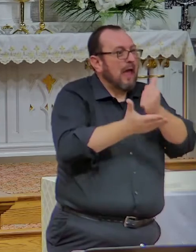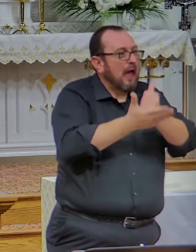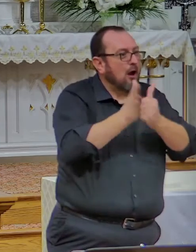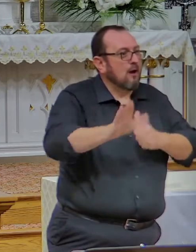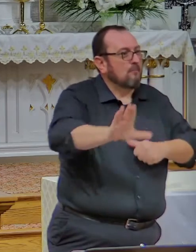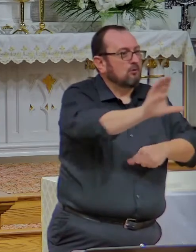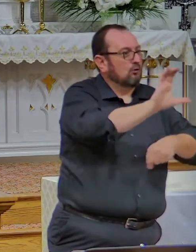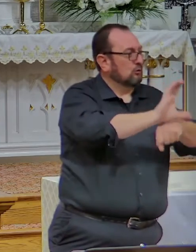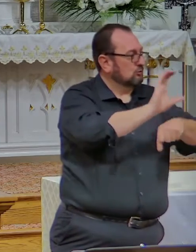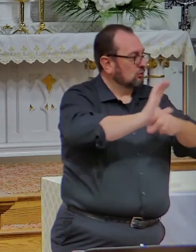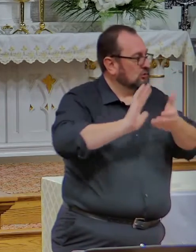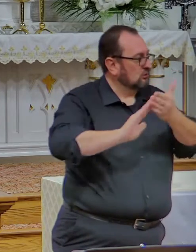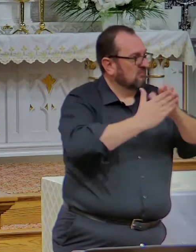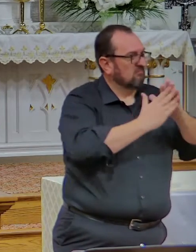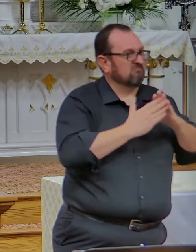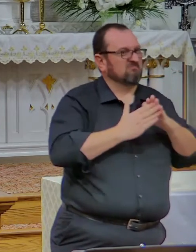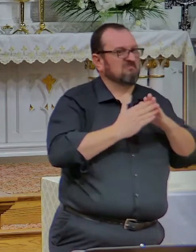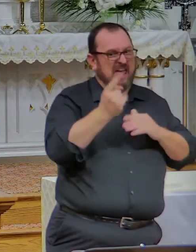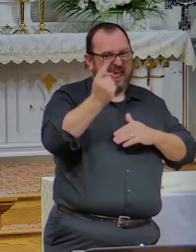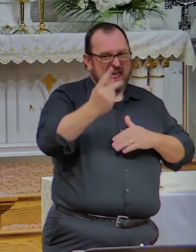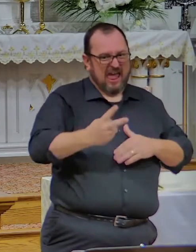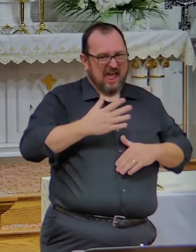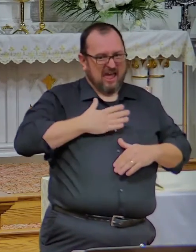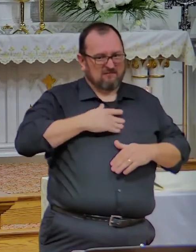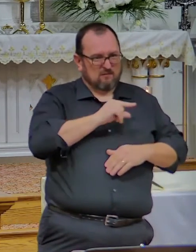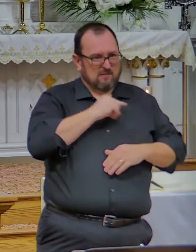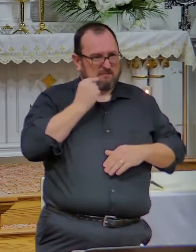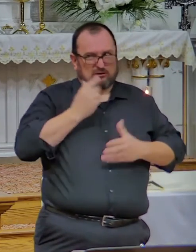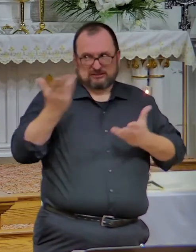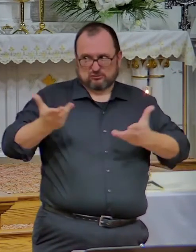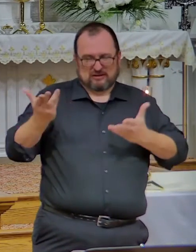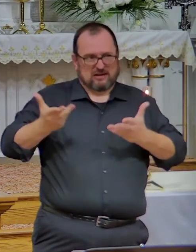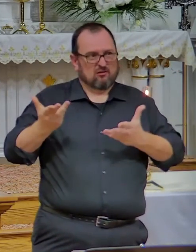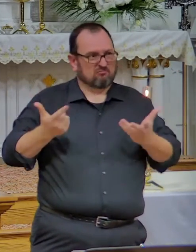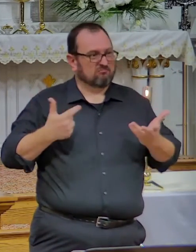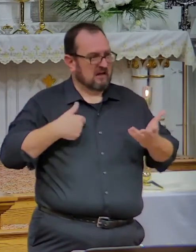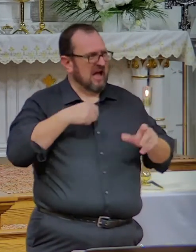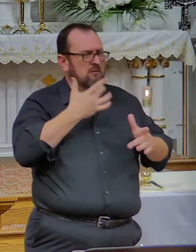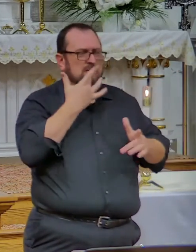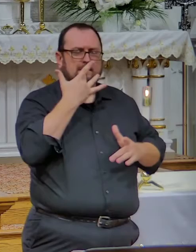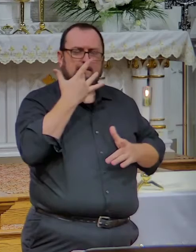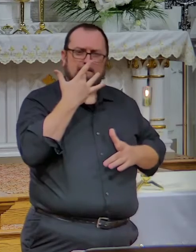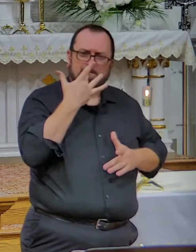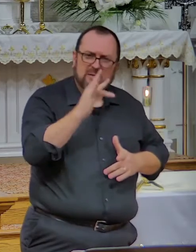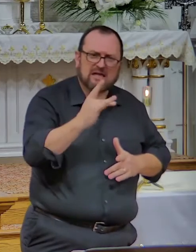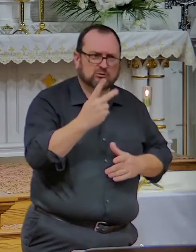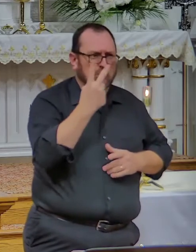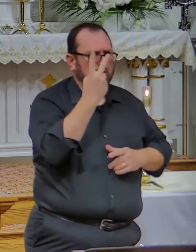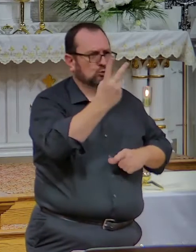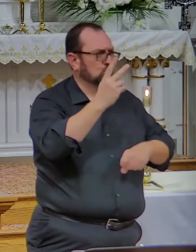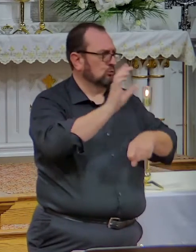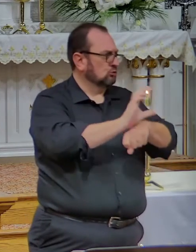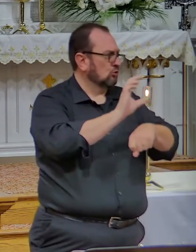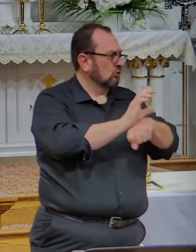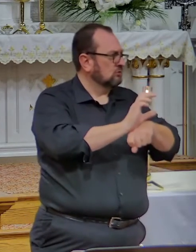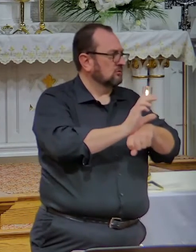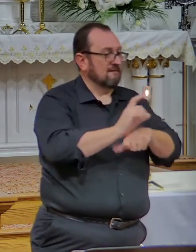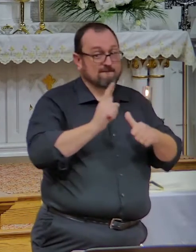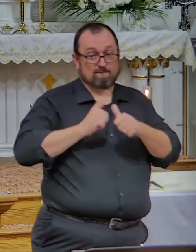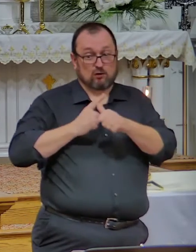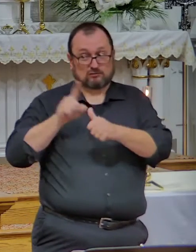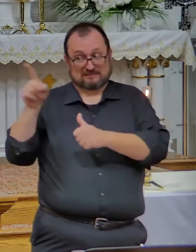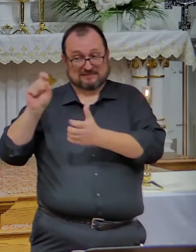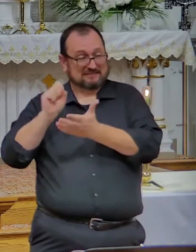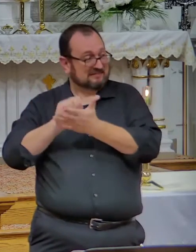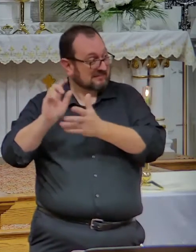For more than half of my priesthood on the hill, I was blessed to be a part of two parishes like that. First St. Justin,